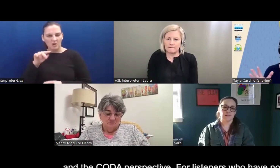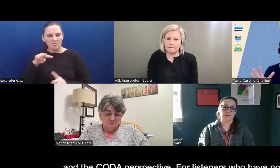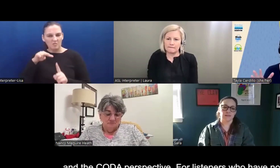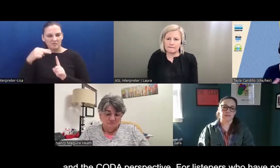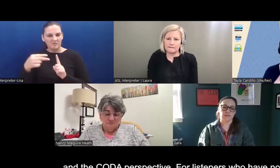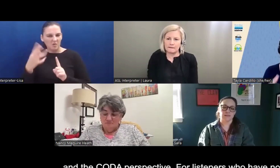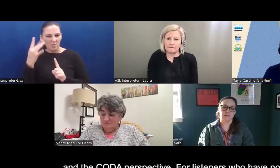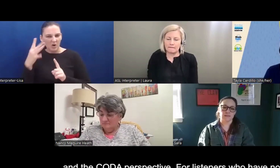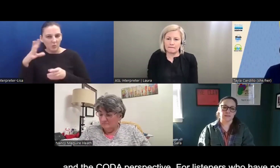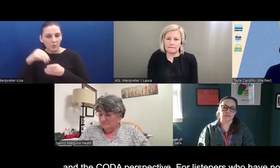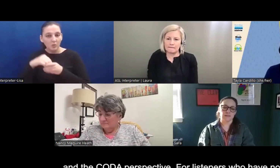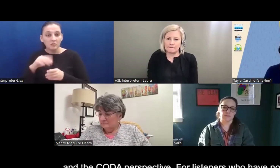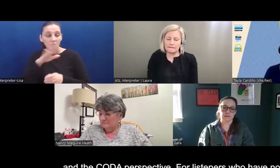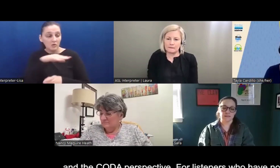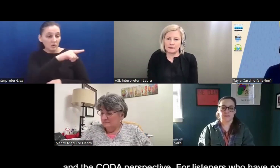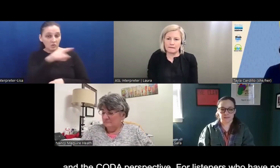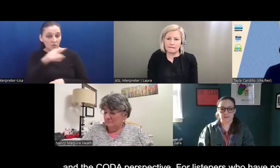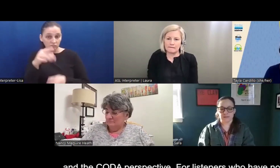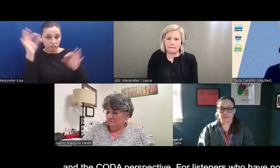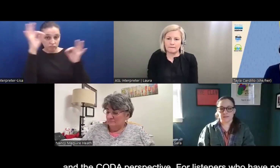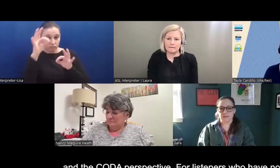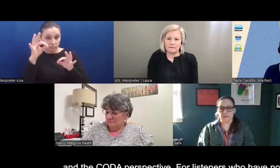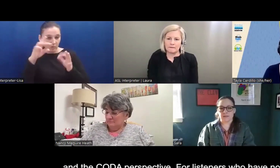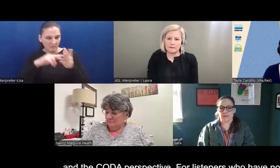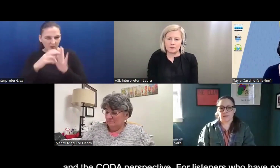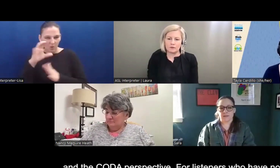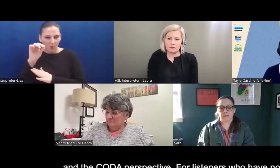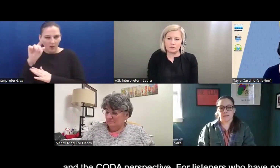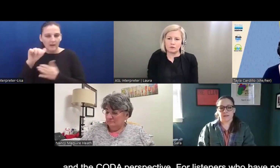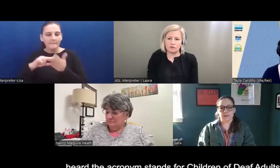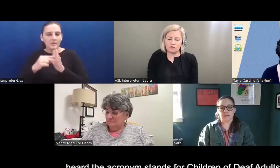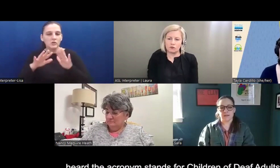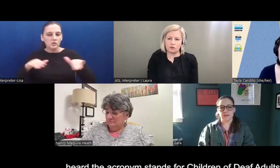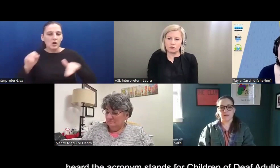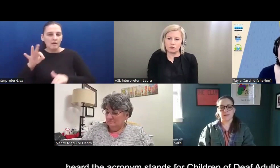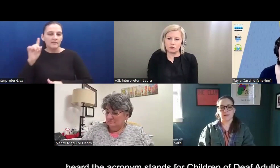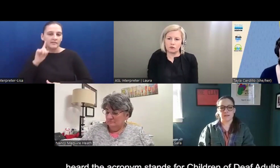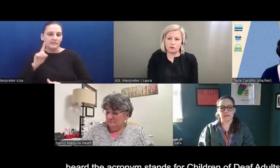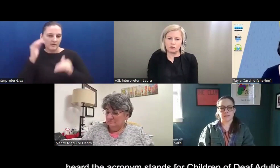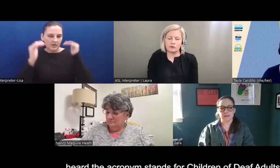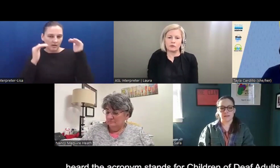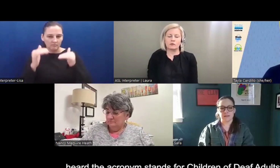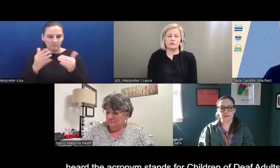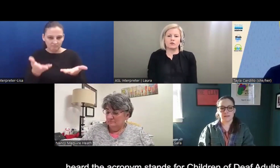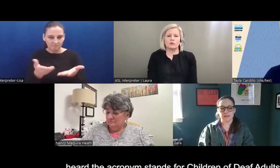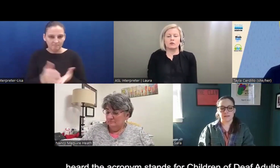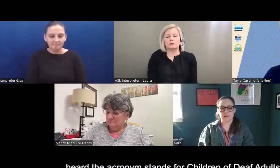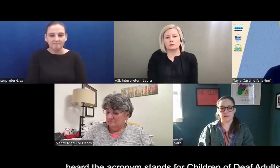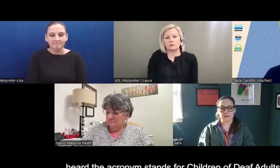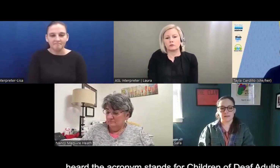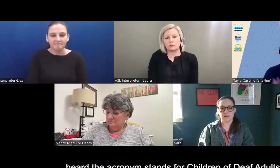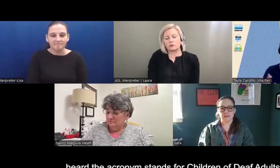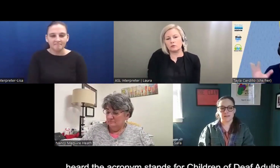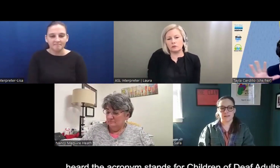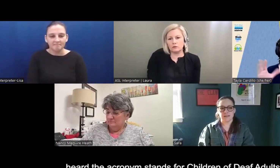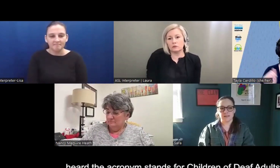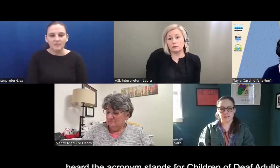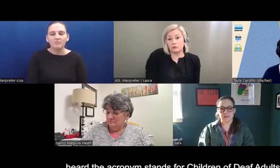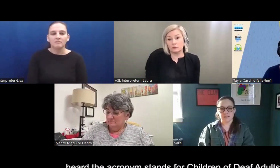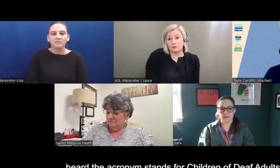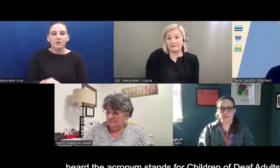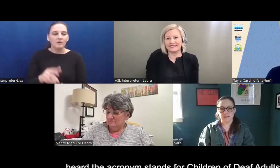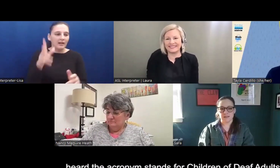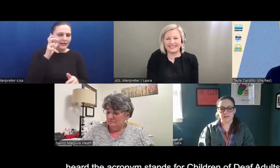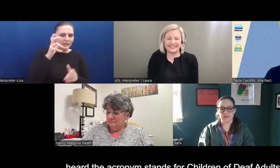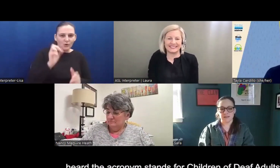for listeners who've never heard that acronym before, that stands for children of deaf adults or listeners or